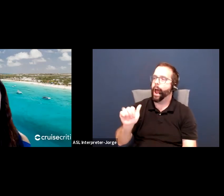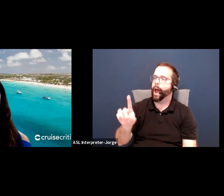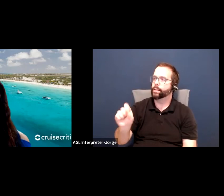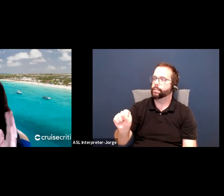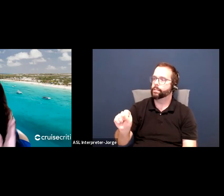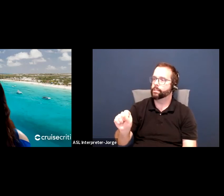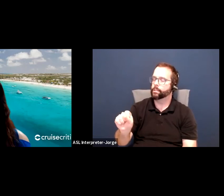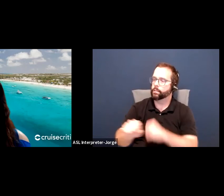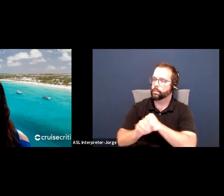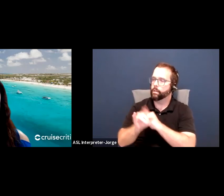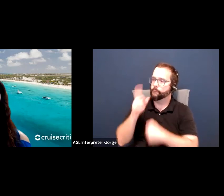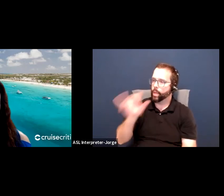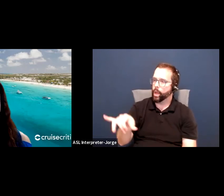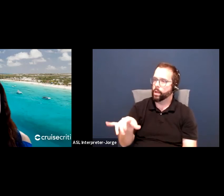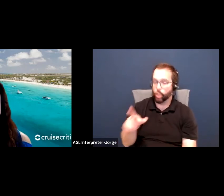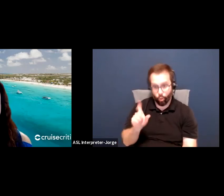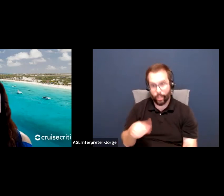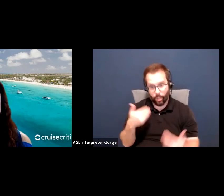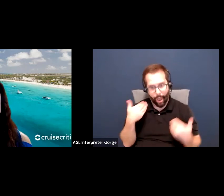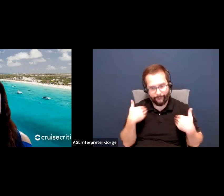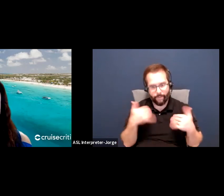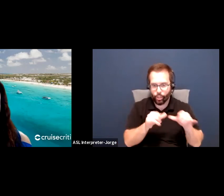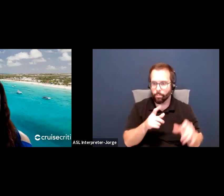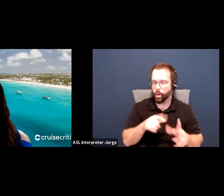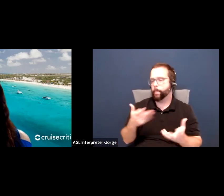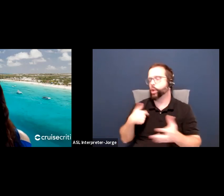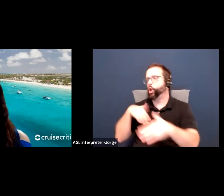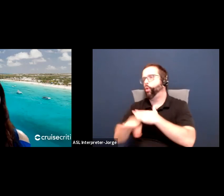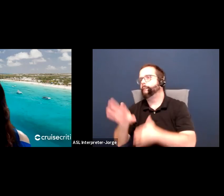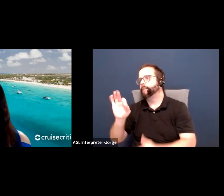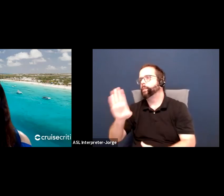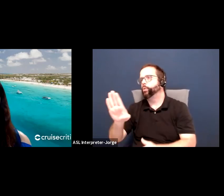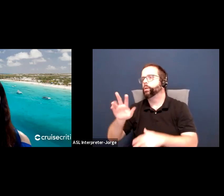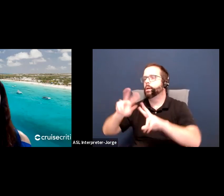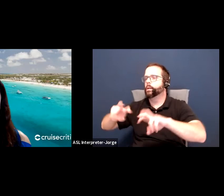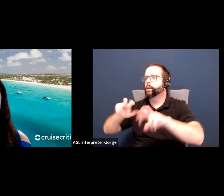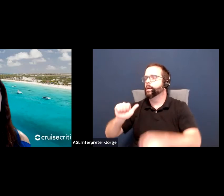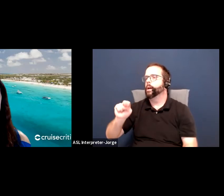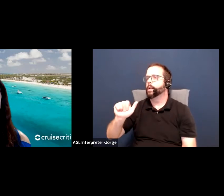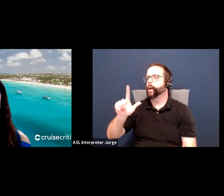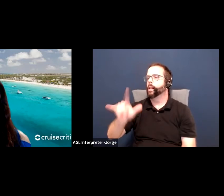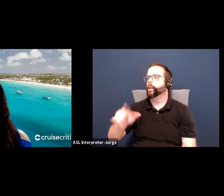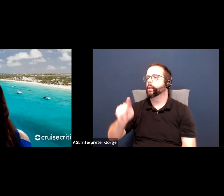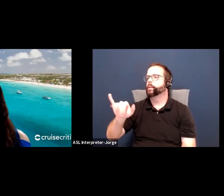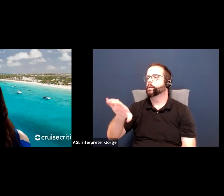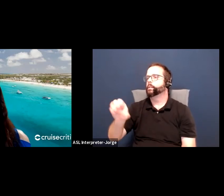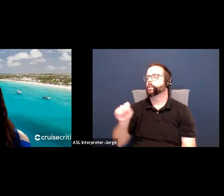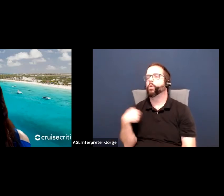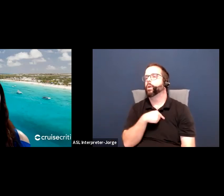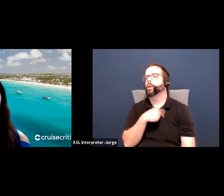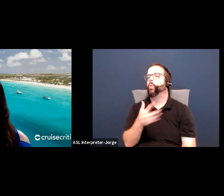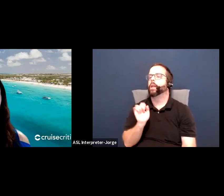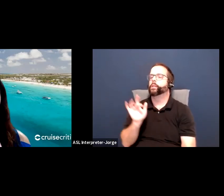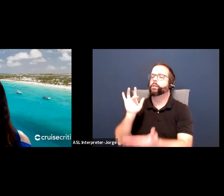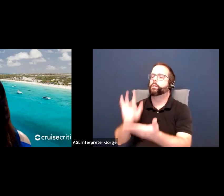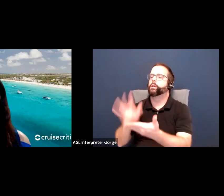okay, I'm going to go to Facebook analytics and we want to hit, we want to have, you know, X amount of people who are